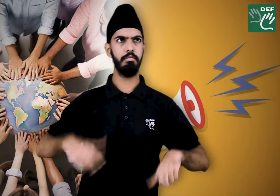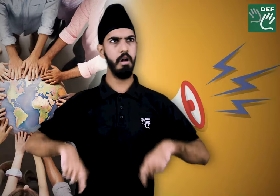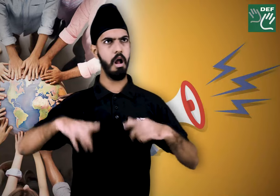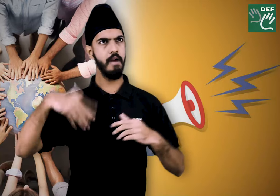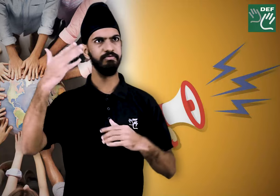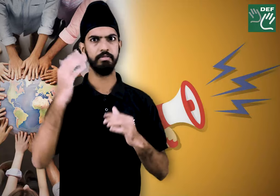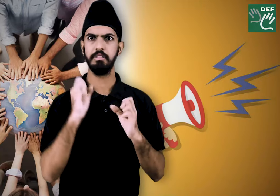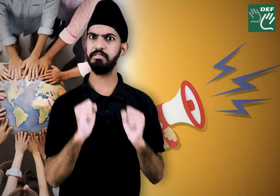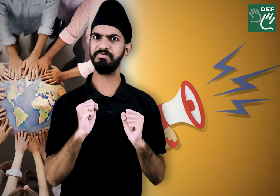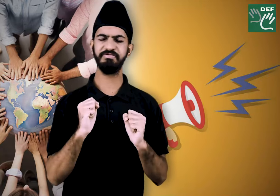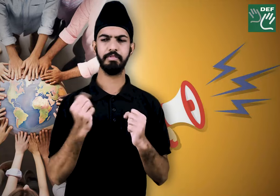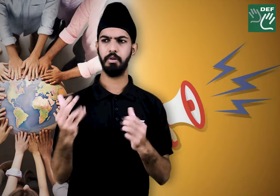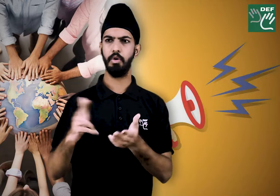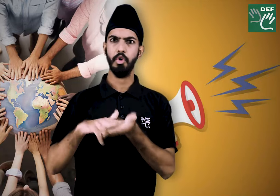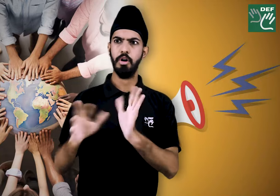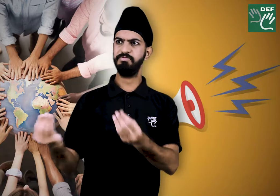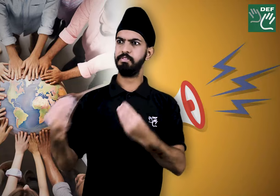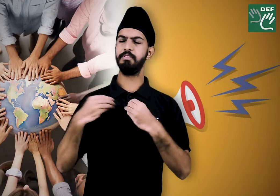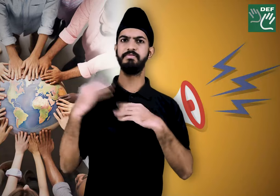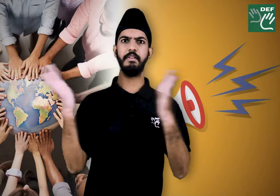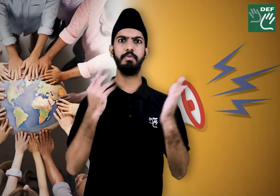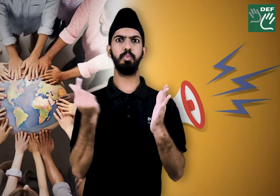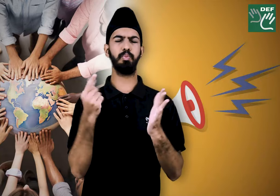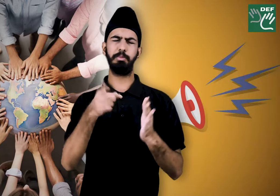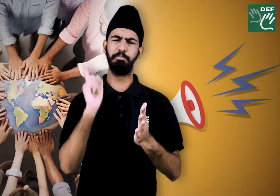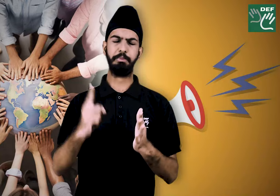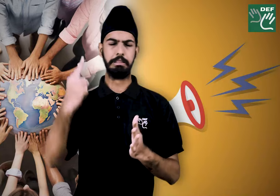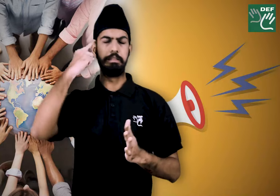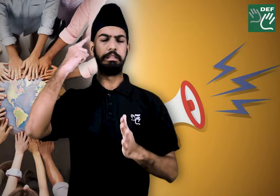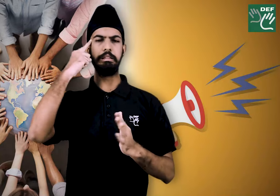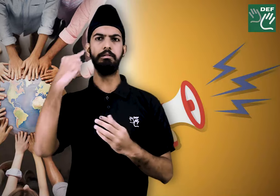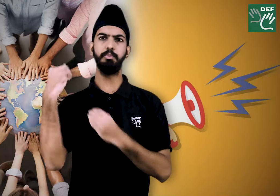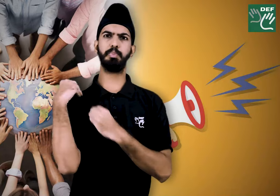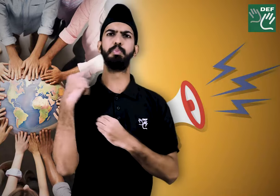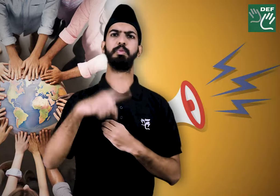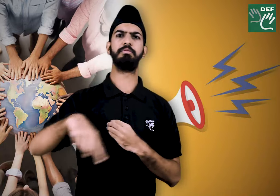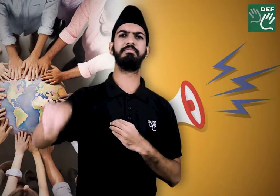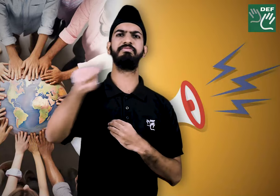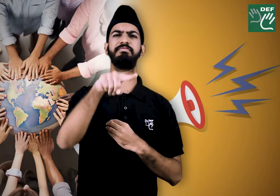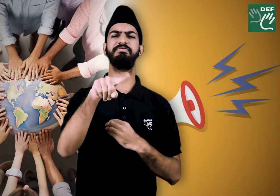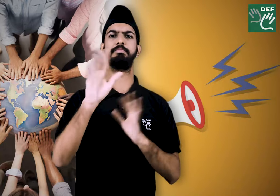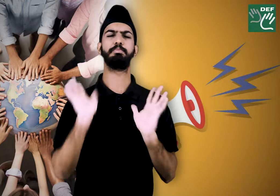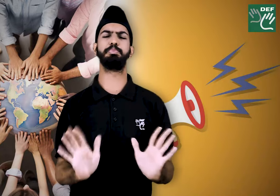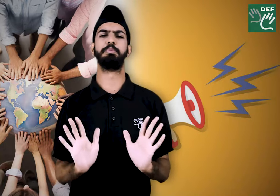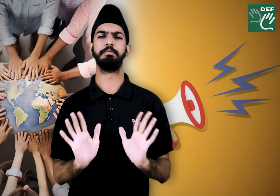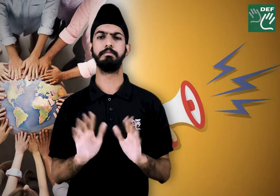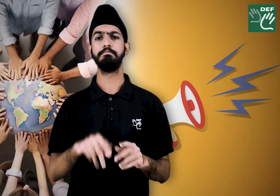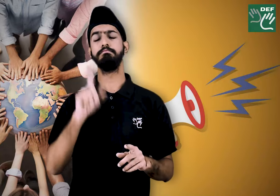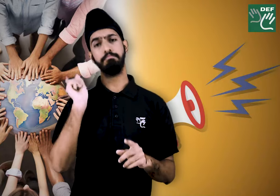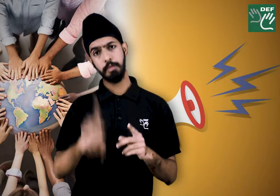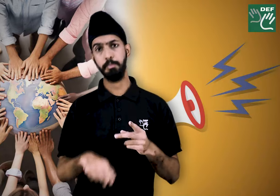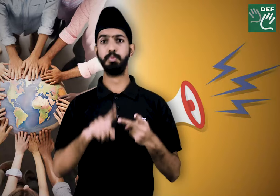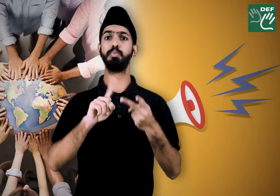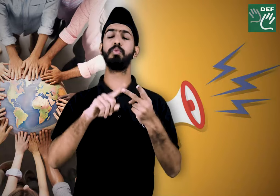pressure on local and world governments to make public policies that will protect environment from being overexploited.